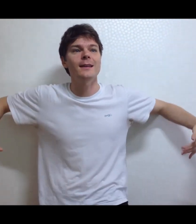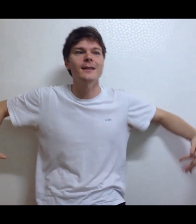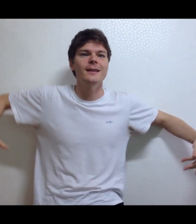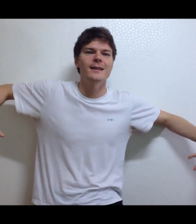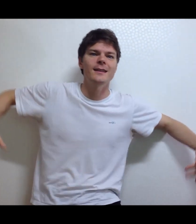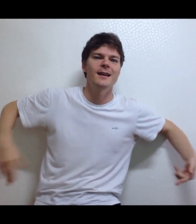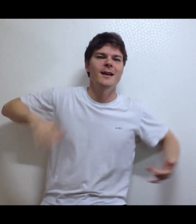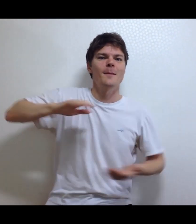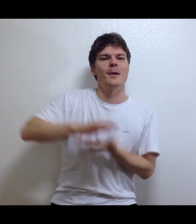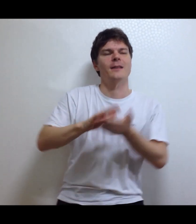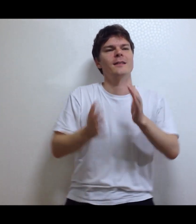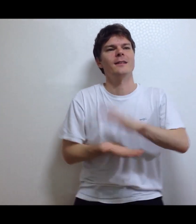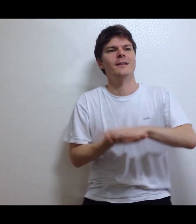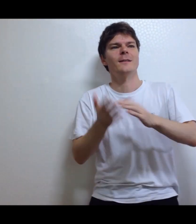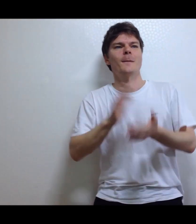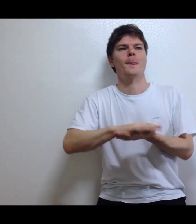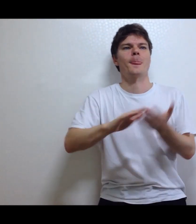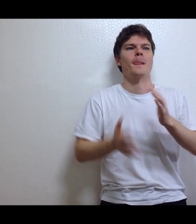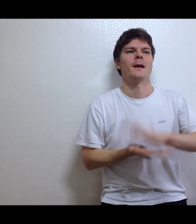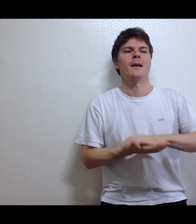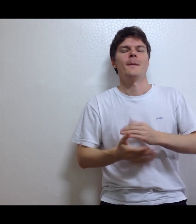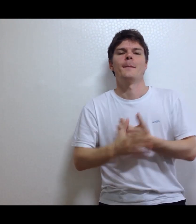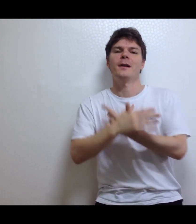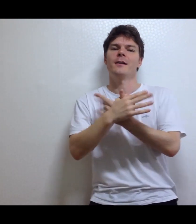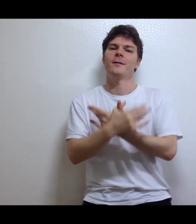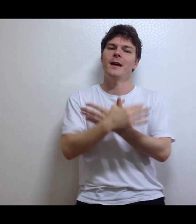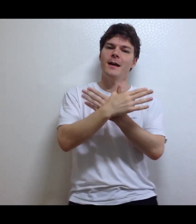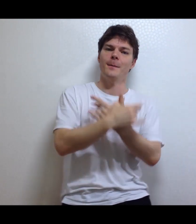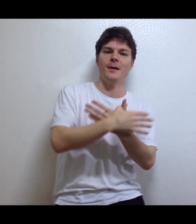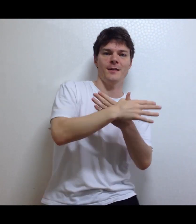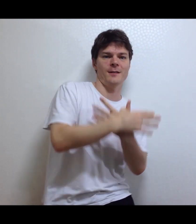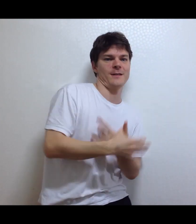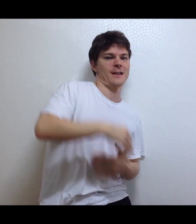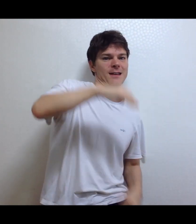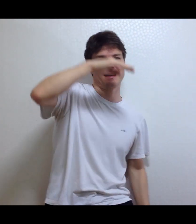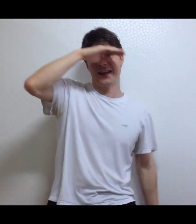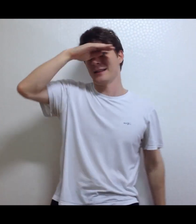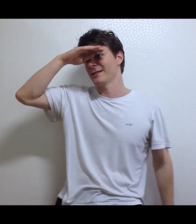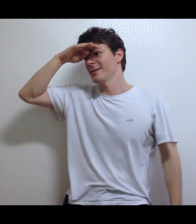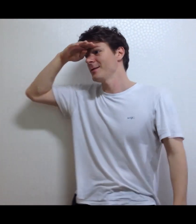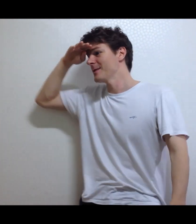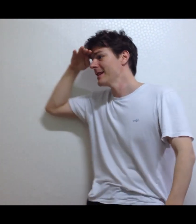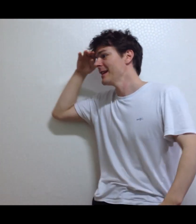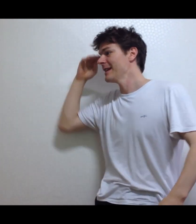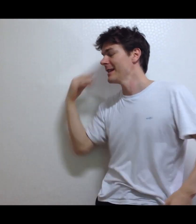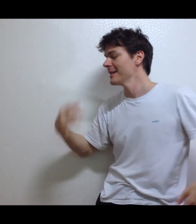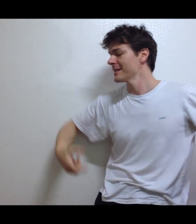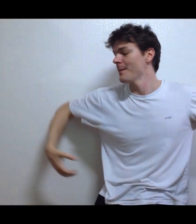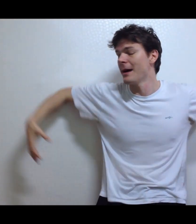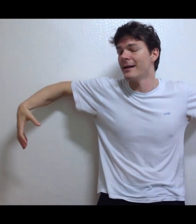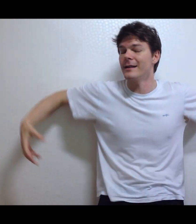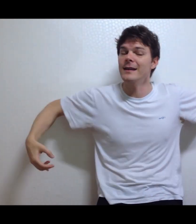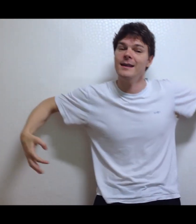puzzle Butterfly, butterfly, can't you see? It's a monkey